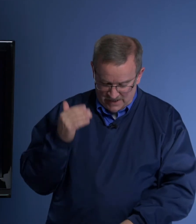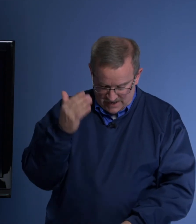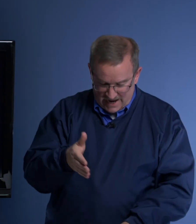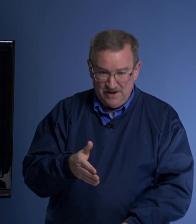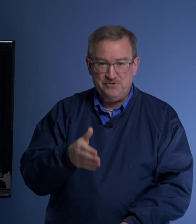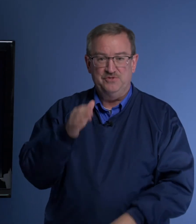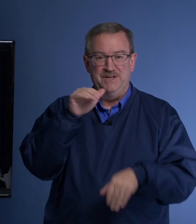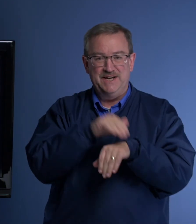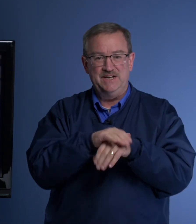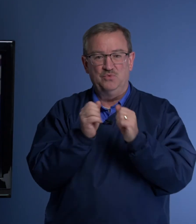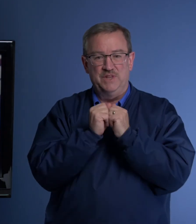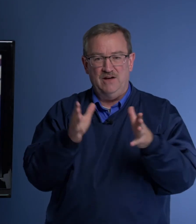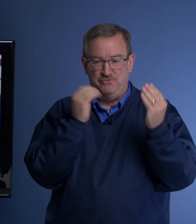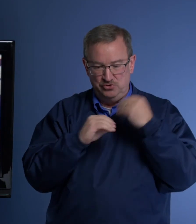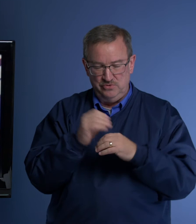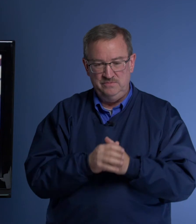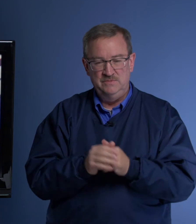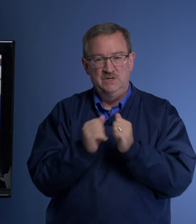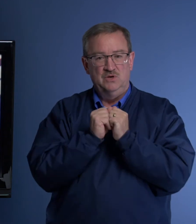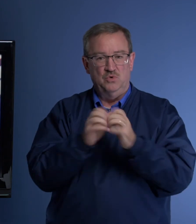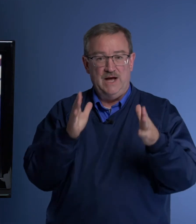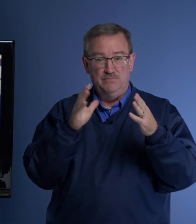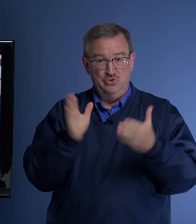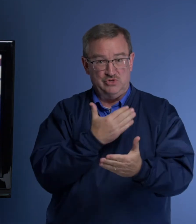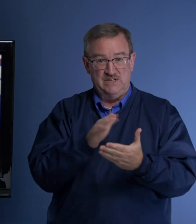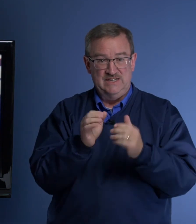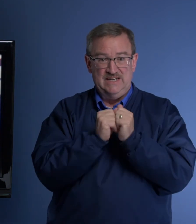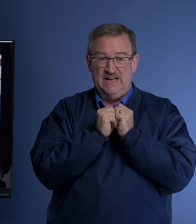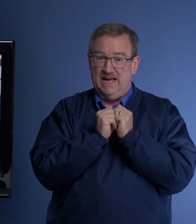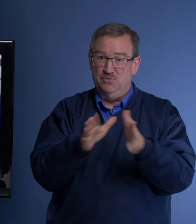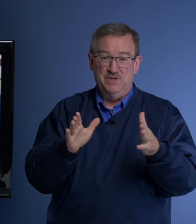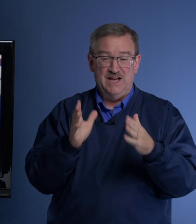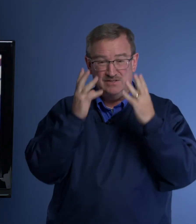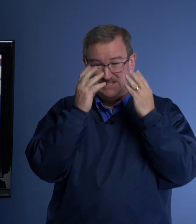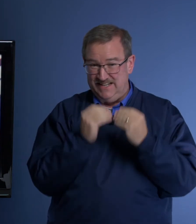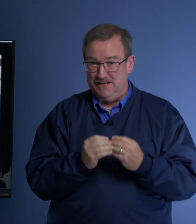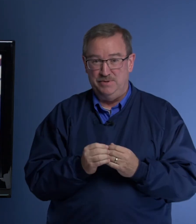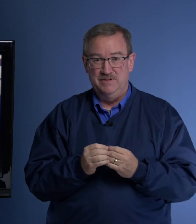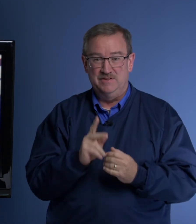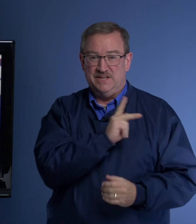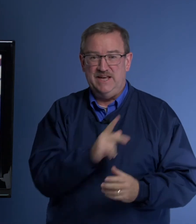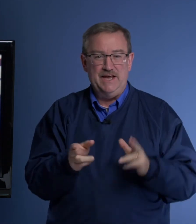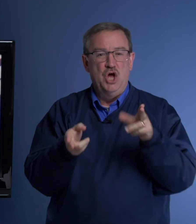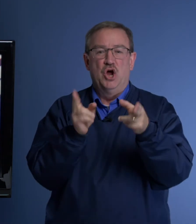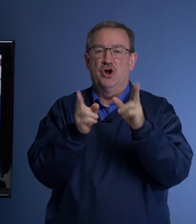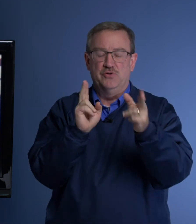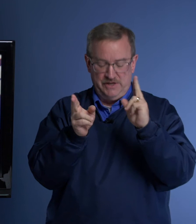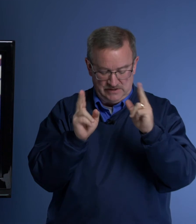After the night without food, without music and without sleep, the king hurries.